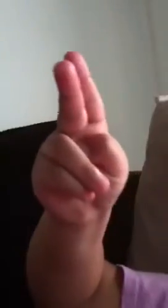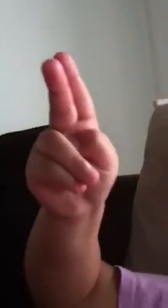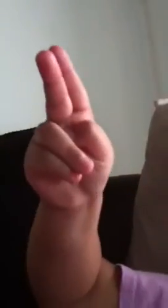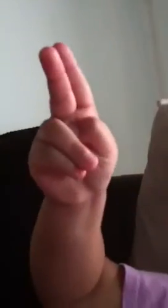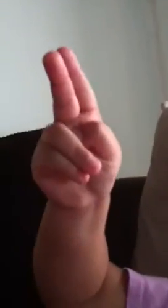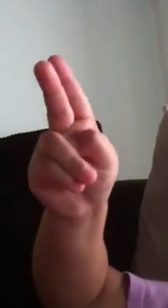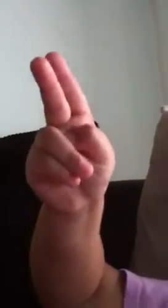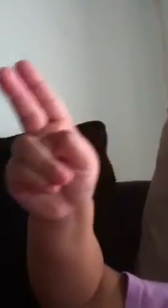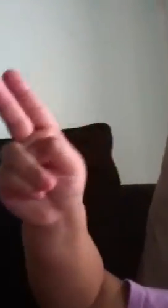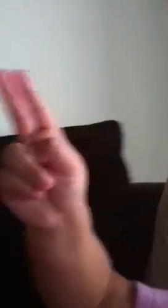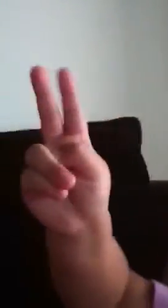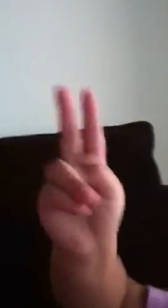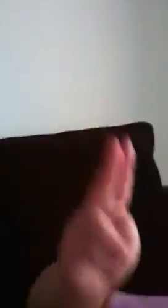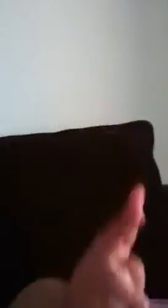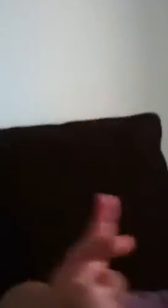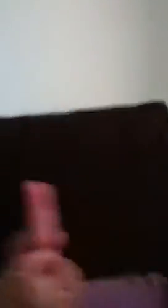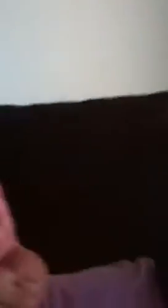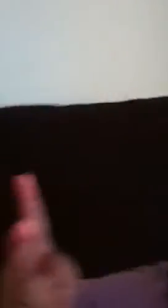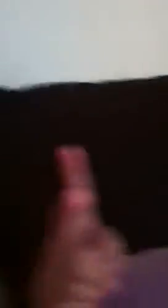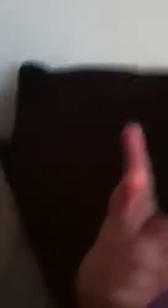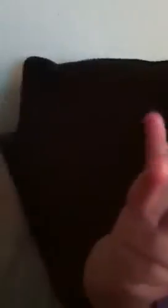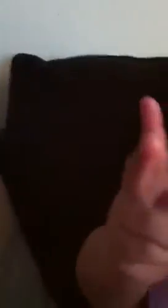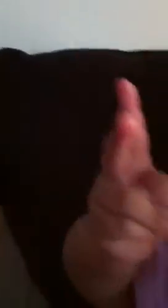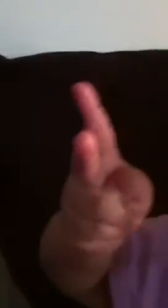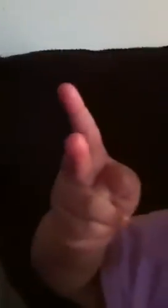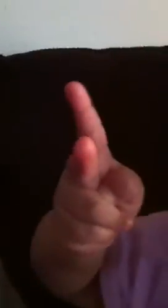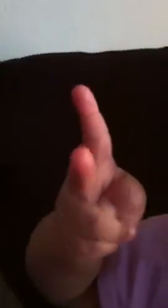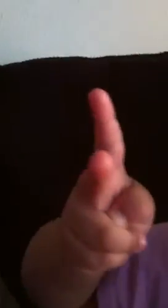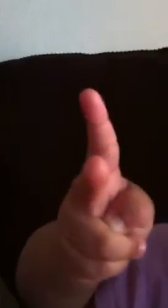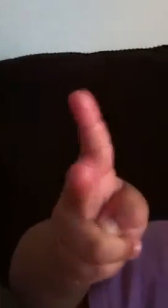moving, V, W,